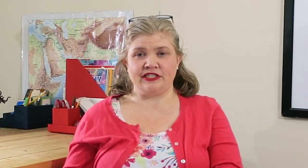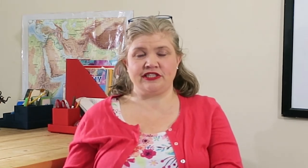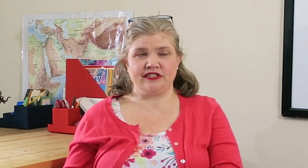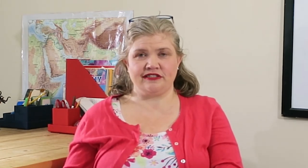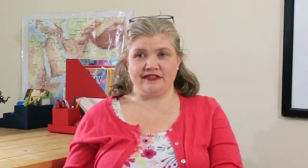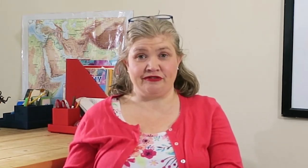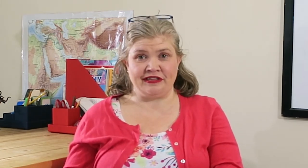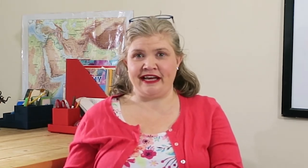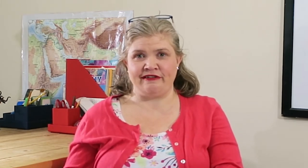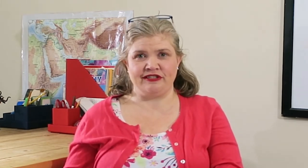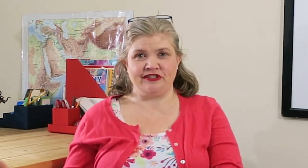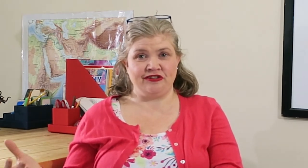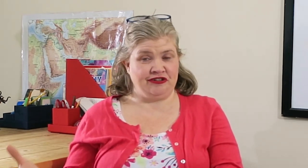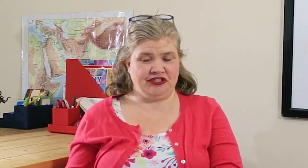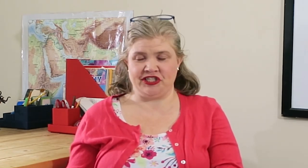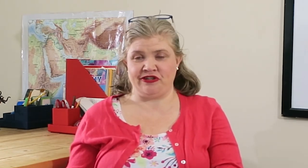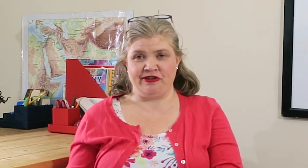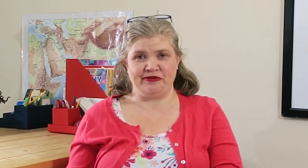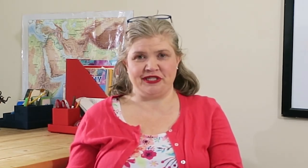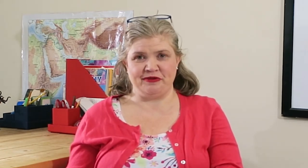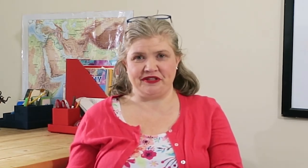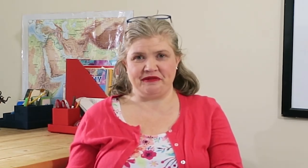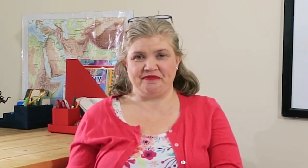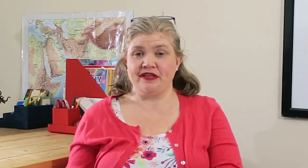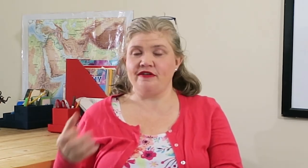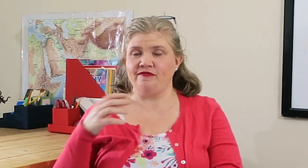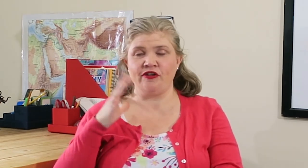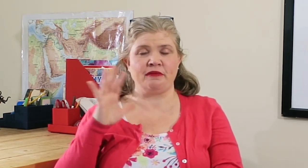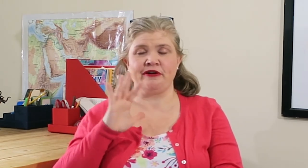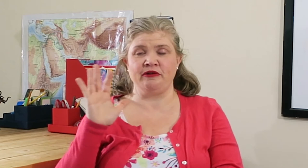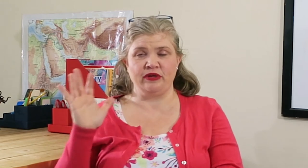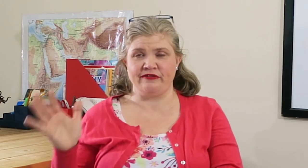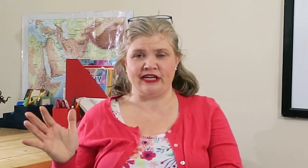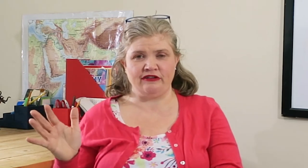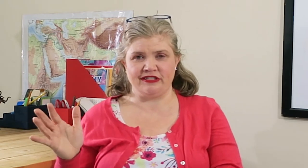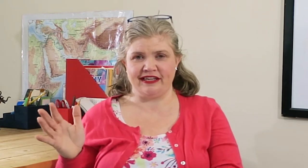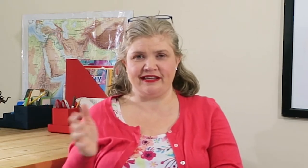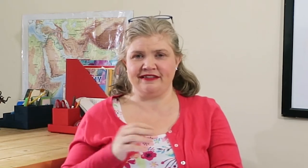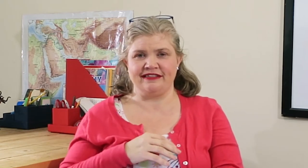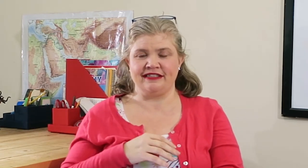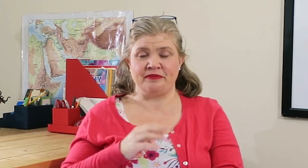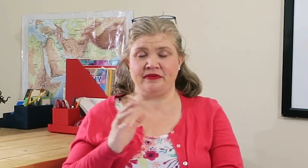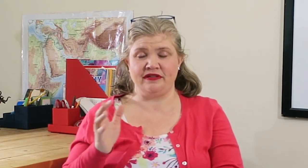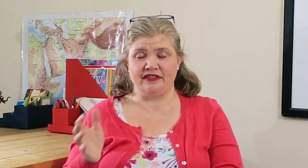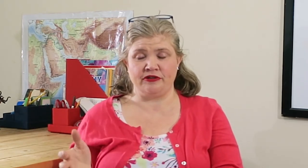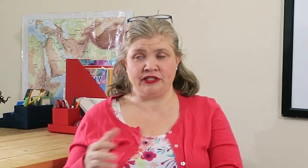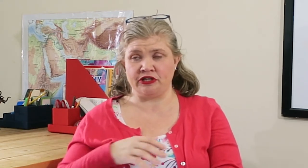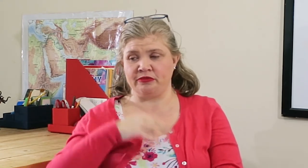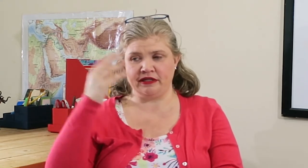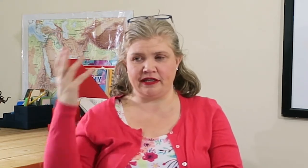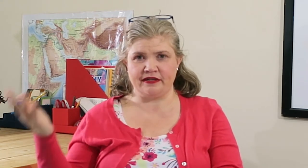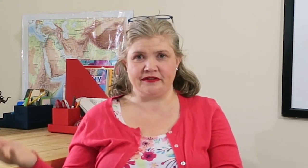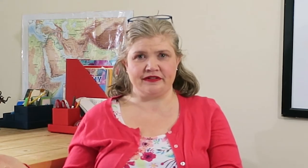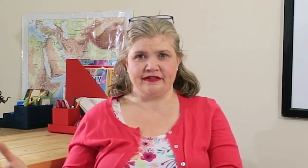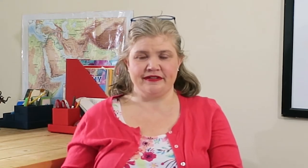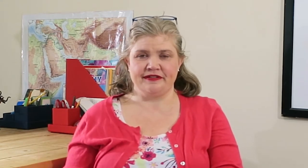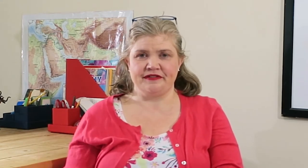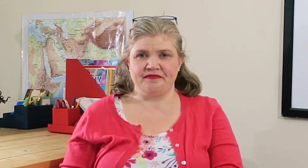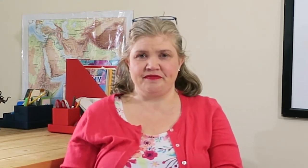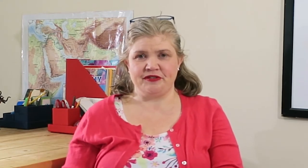things around the house just don't go. Falling apart in whatever that looks like. And notice I mean like a, you